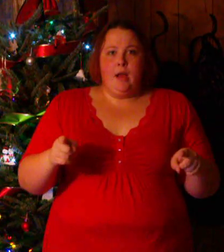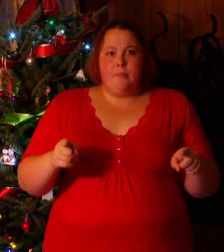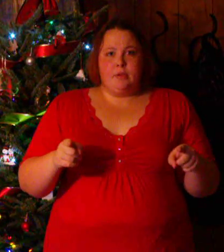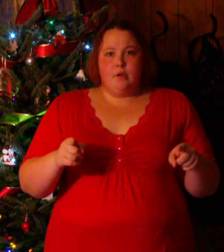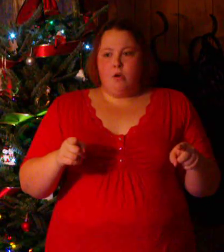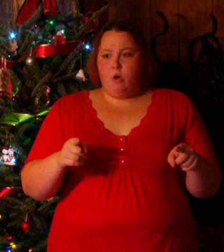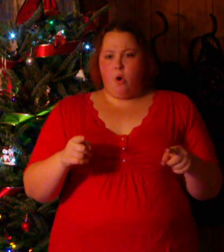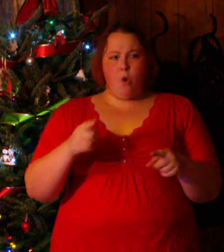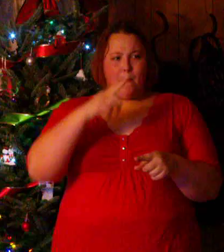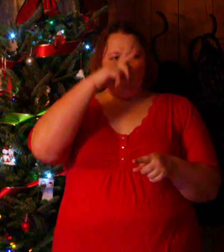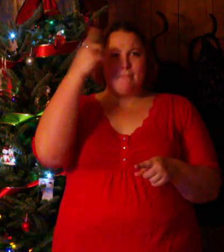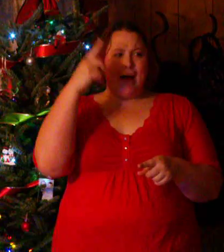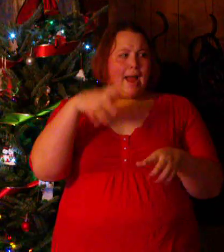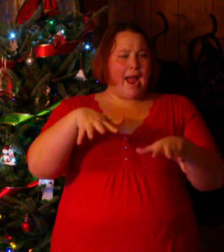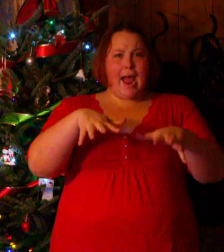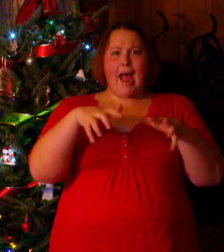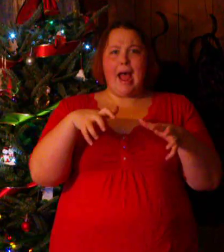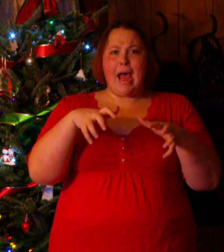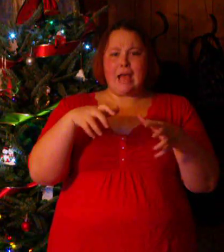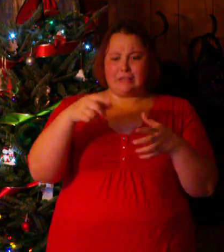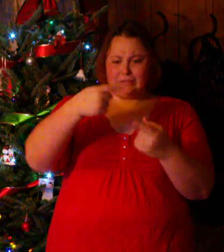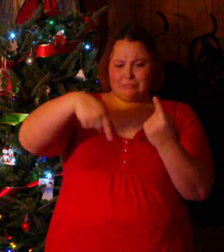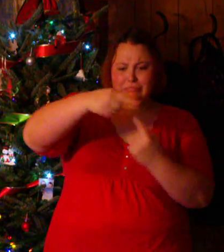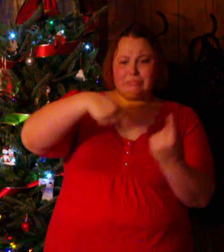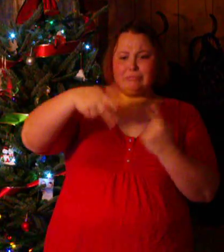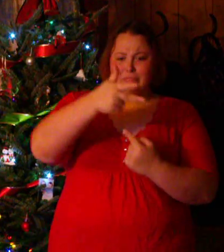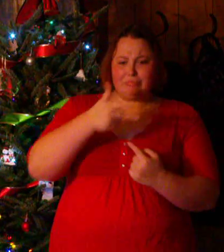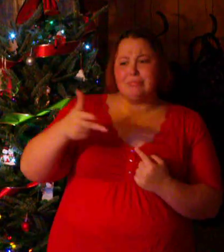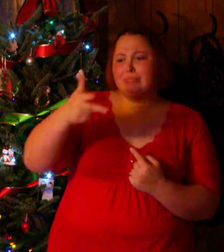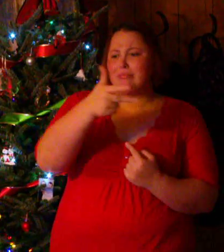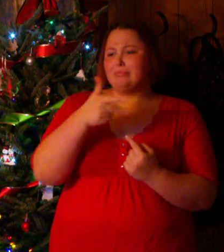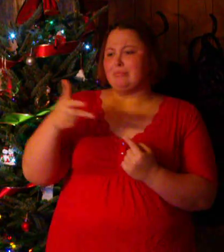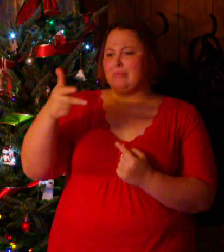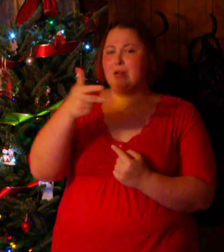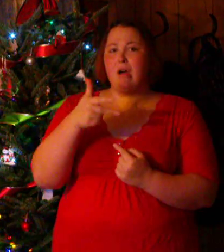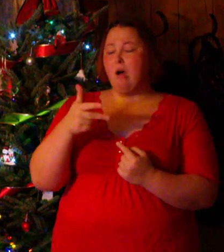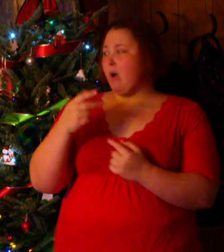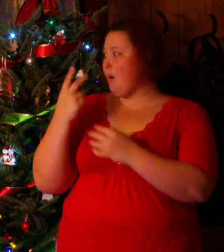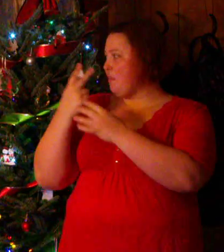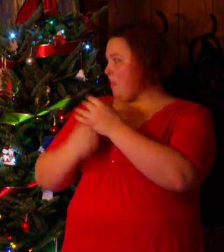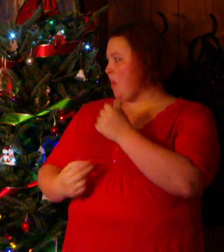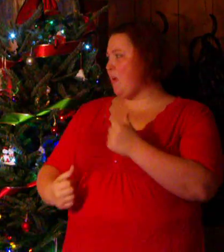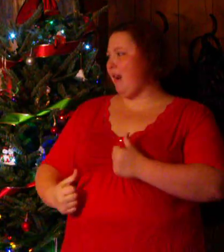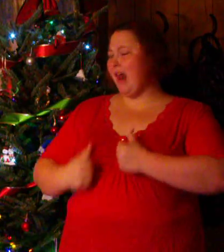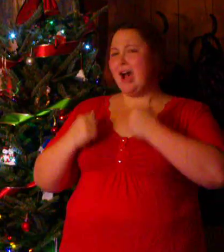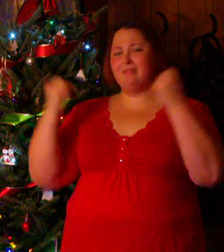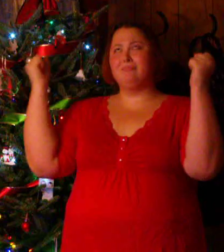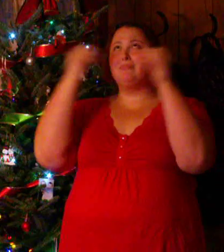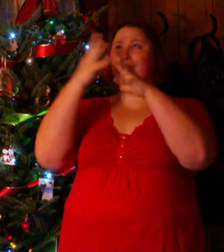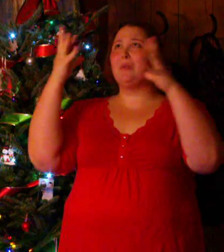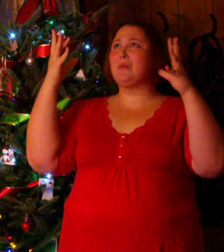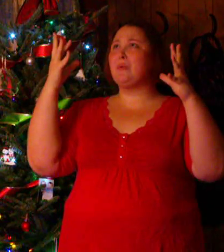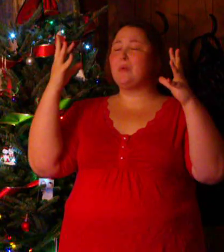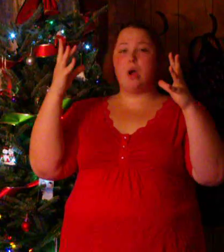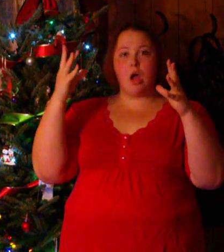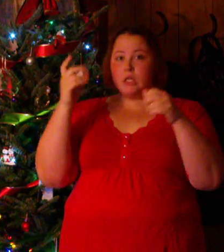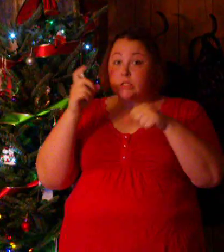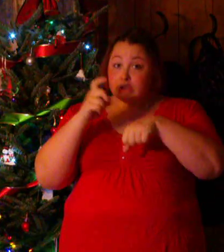was spinning on a thin black sheet of black She saw both her lives flash before her eyes She